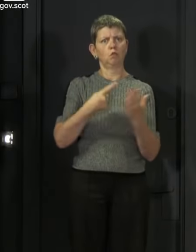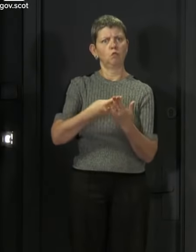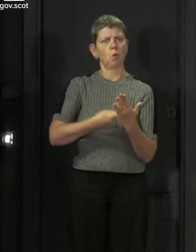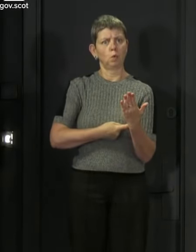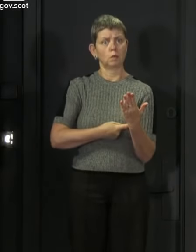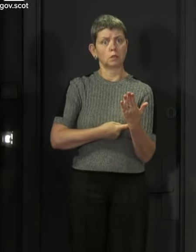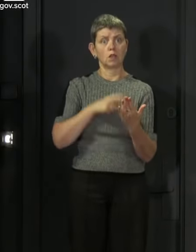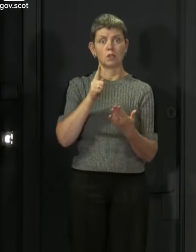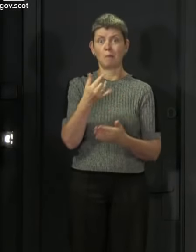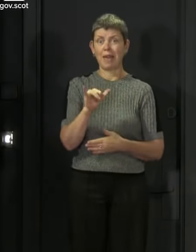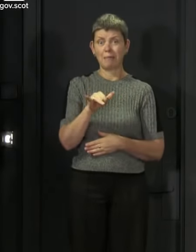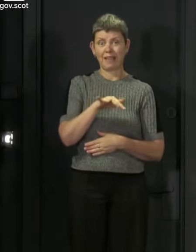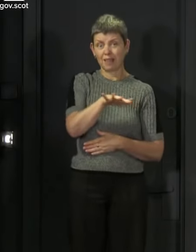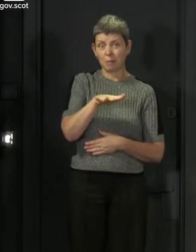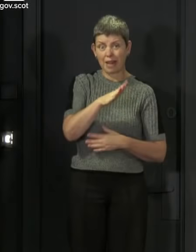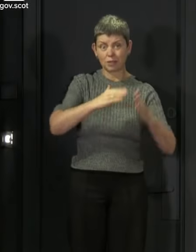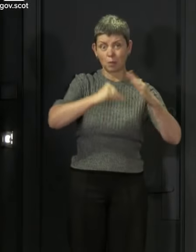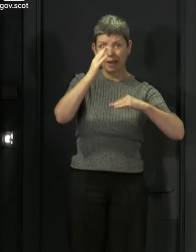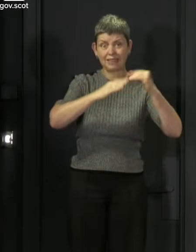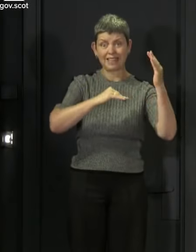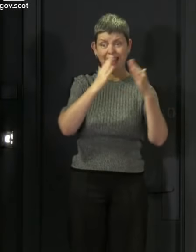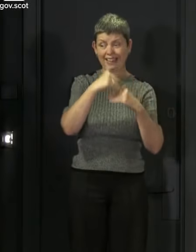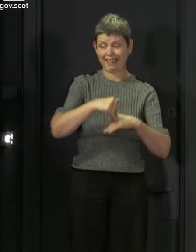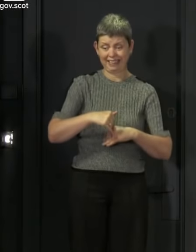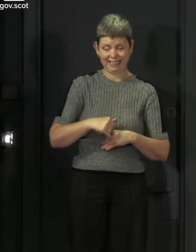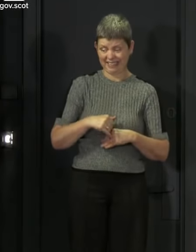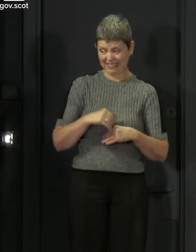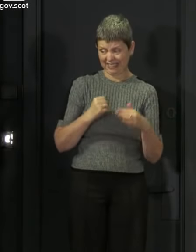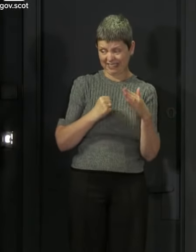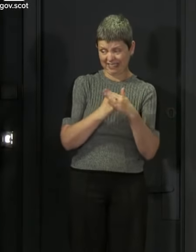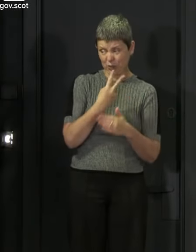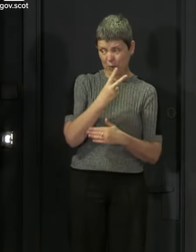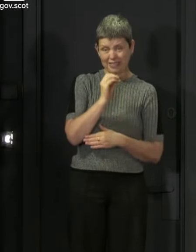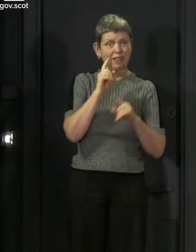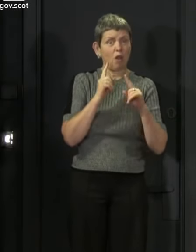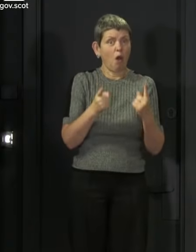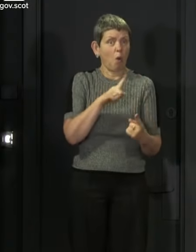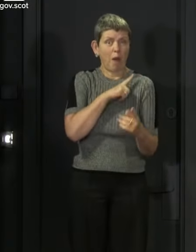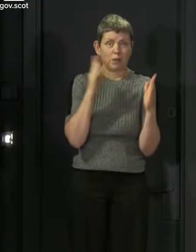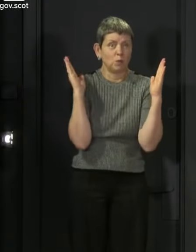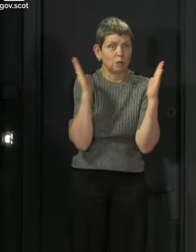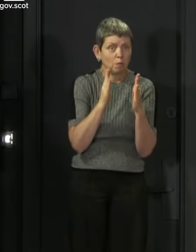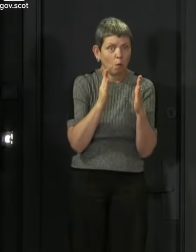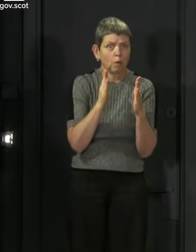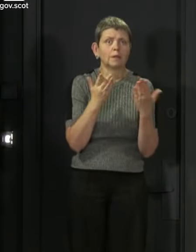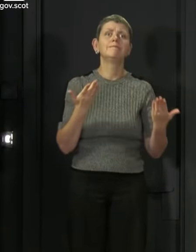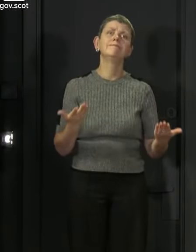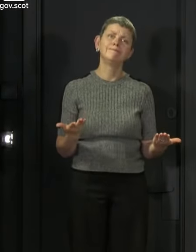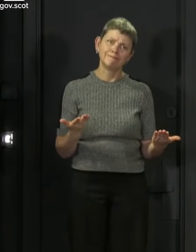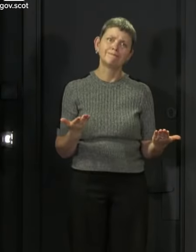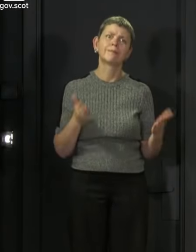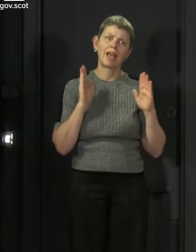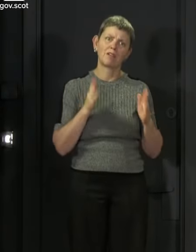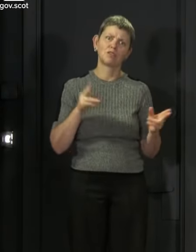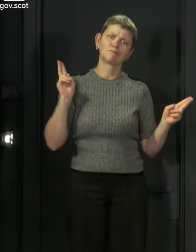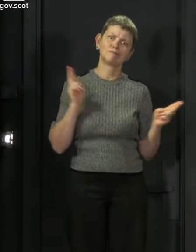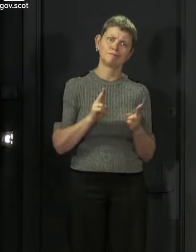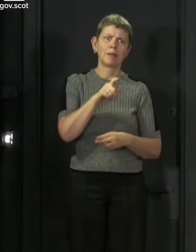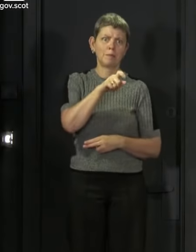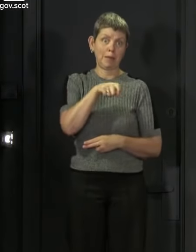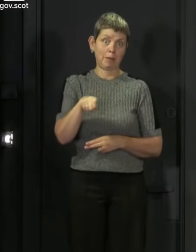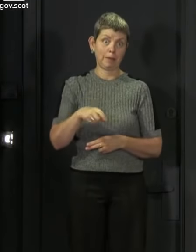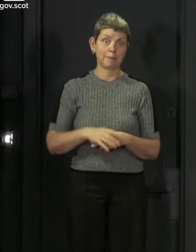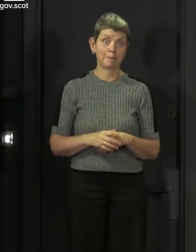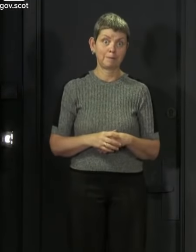in can accommodate 20 people when physical distancing rules are in place, the number of guests will have to be smaller. So I hope this